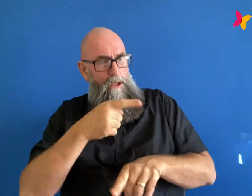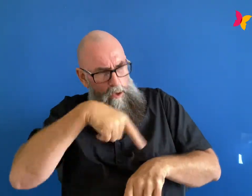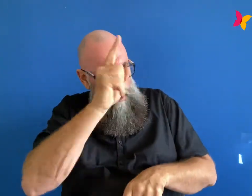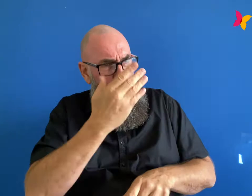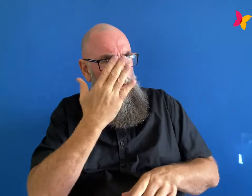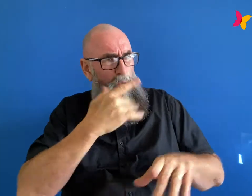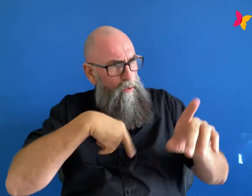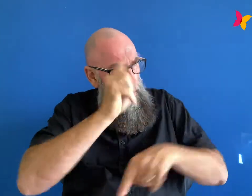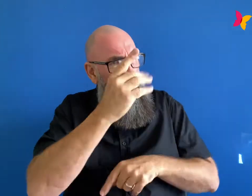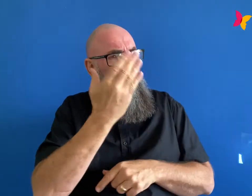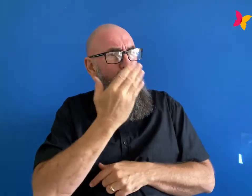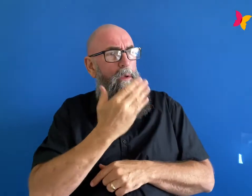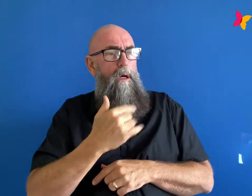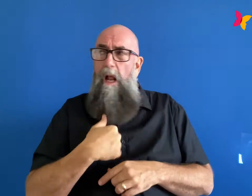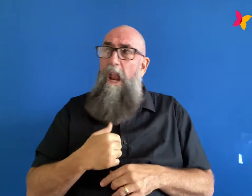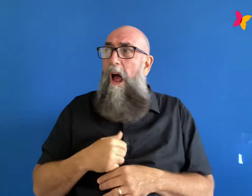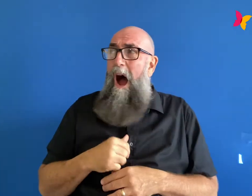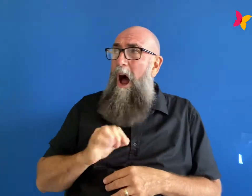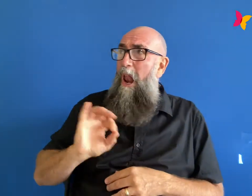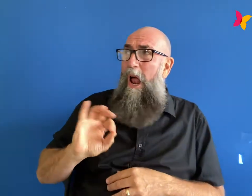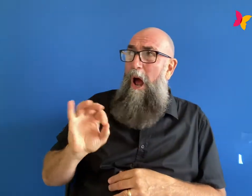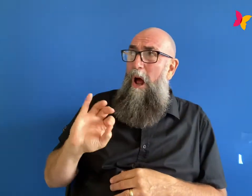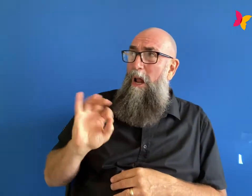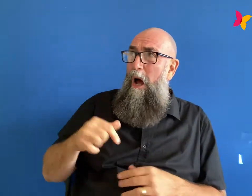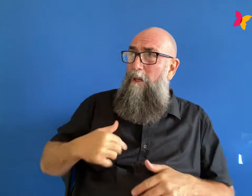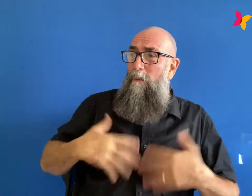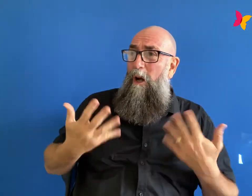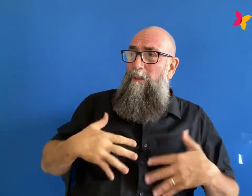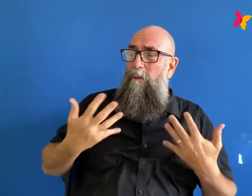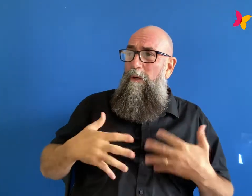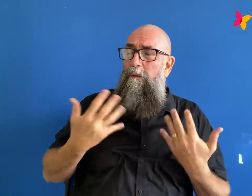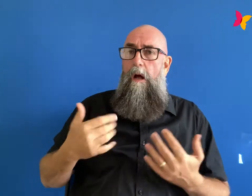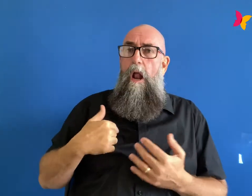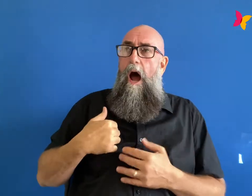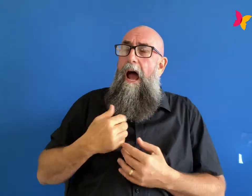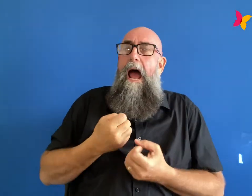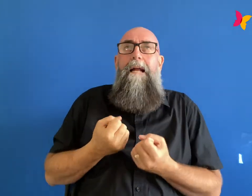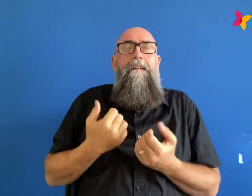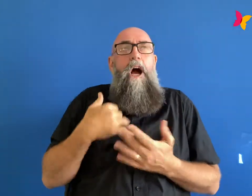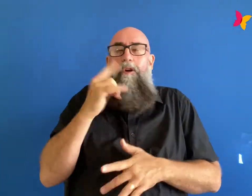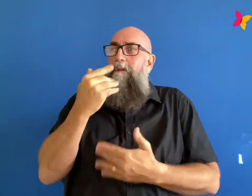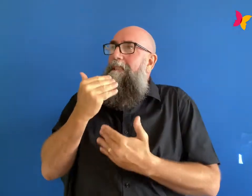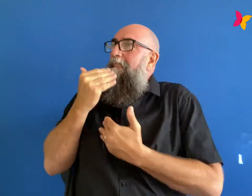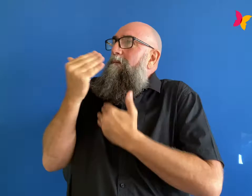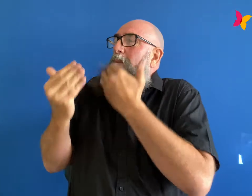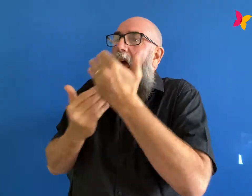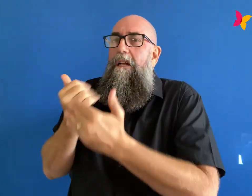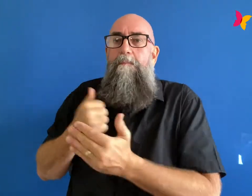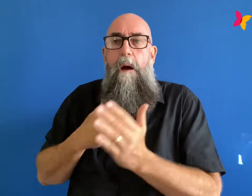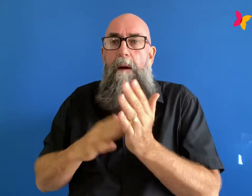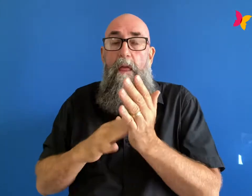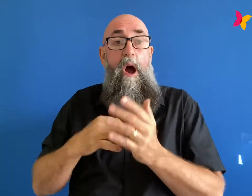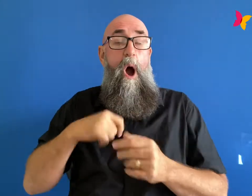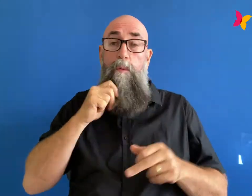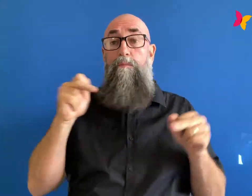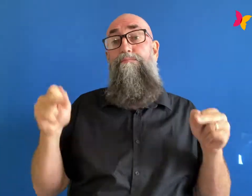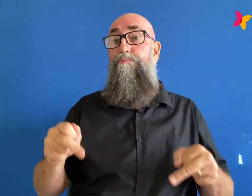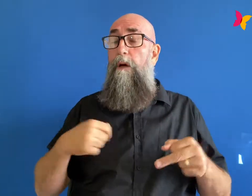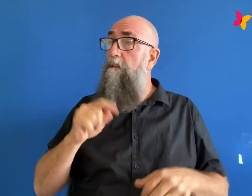i could put into an explanation of i'm feeling like this and therefore i cannot go into school i was just like nope not doing it not going nope no way and they're